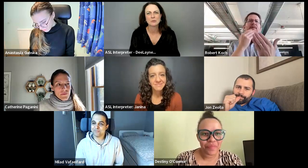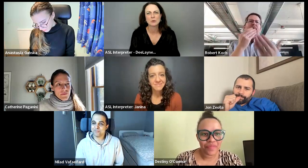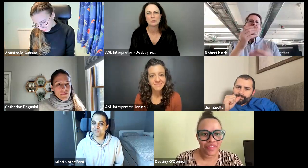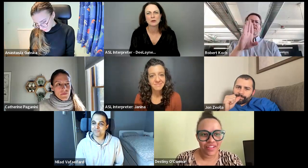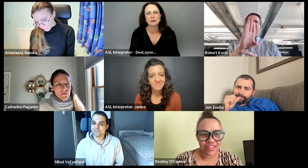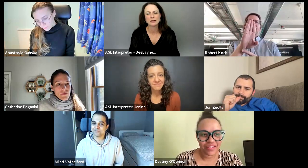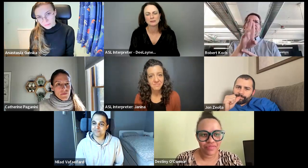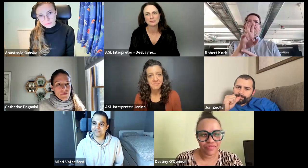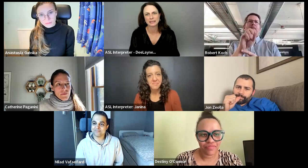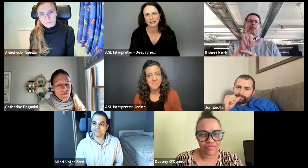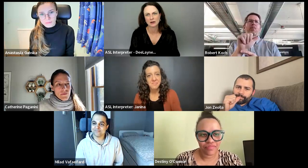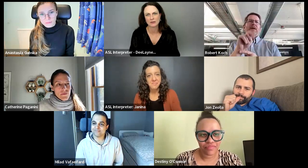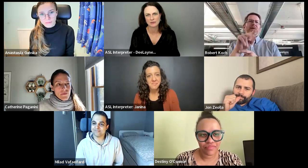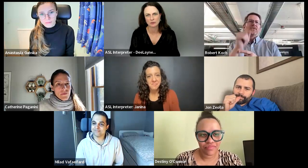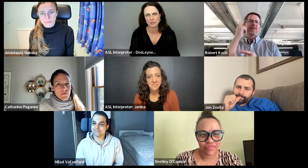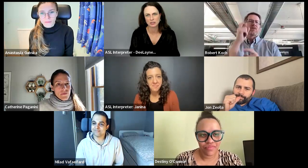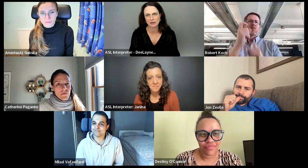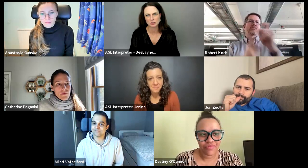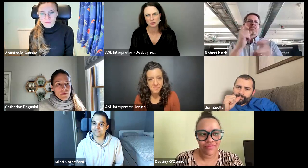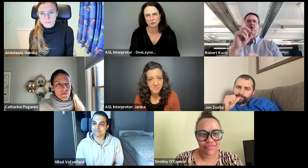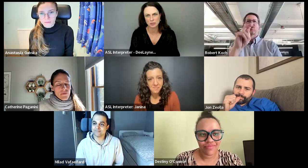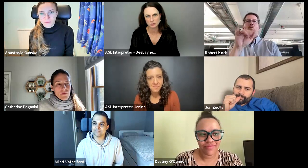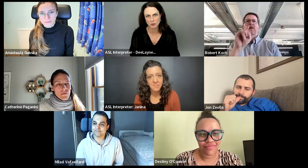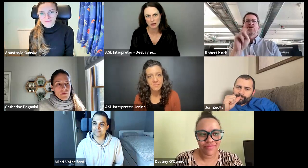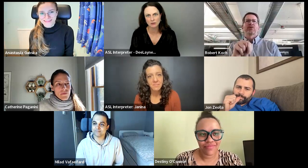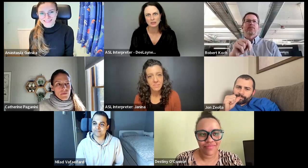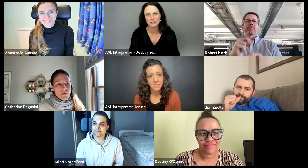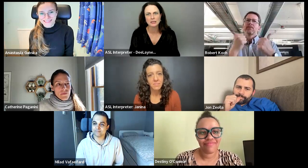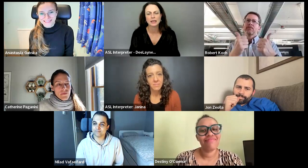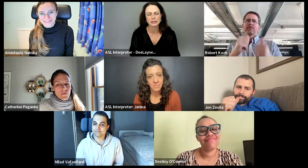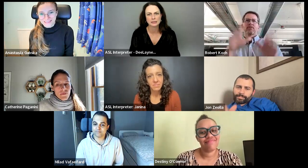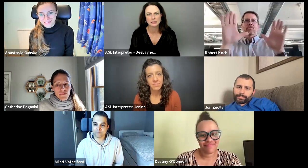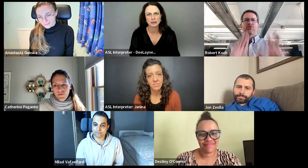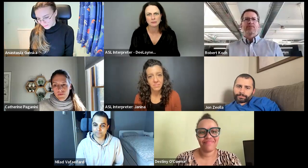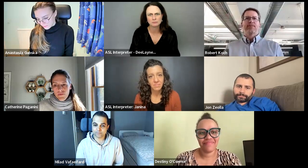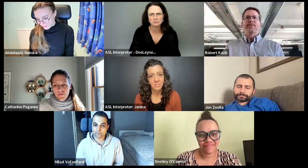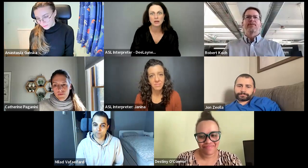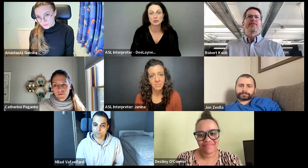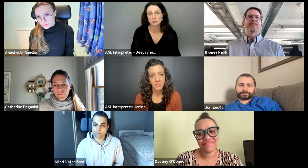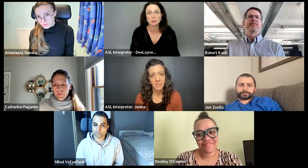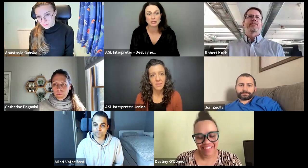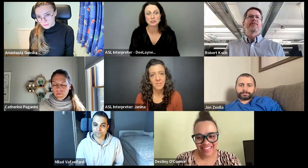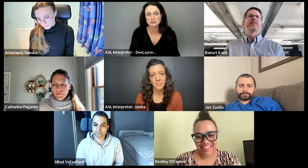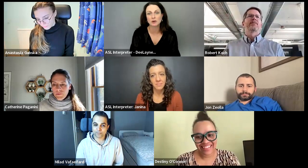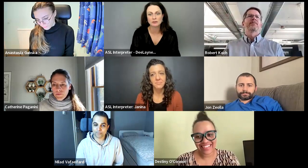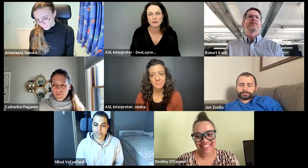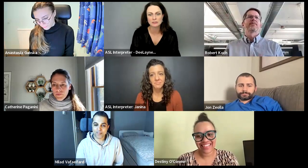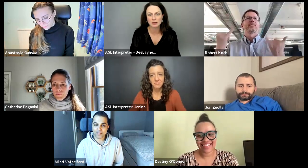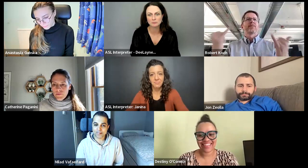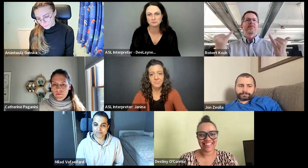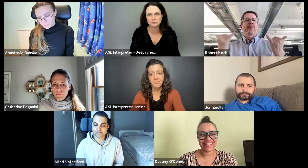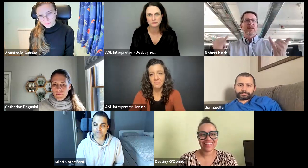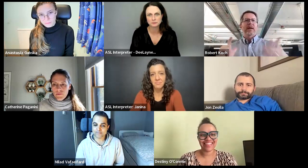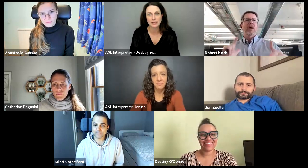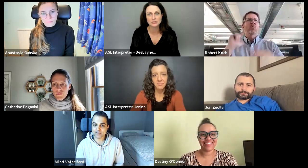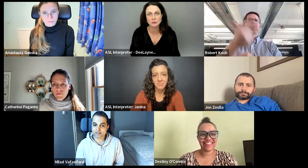And we will be getting all that information out to you as well. And there's some donations involved in that as